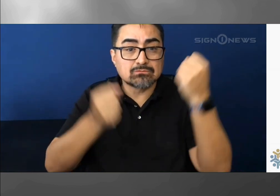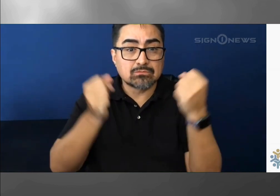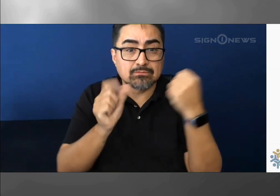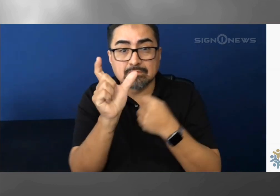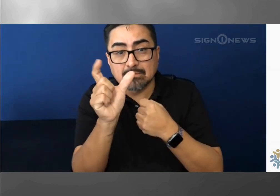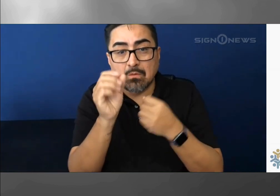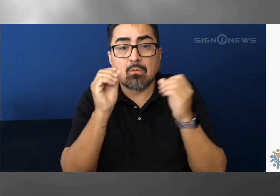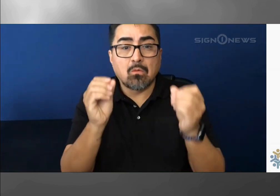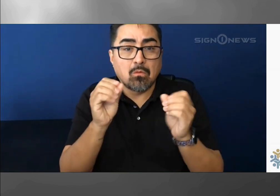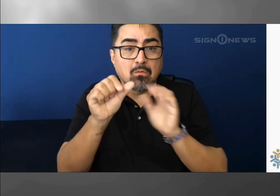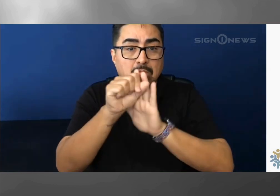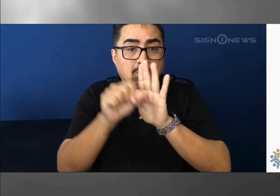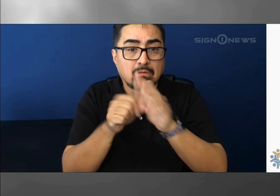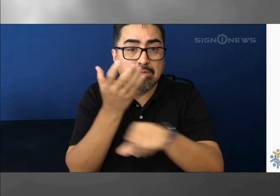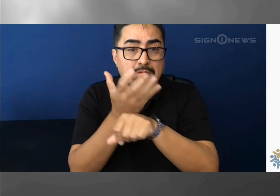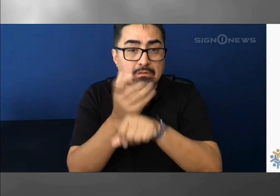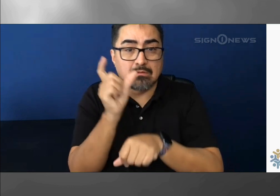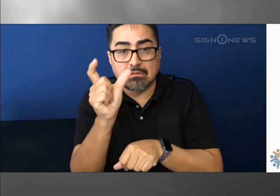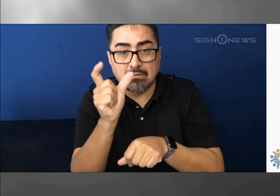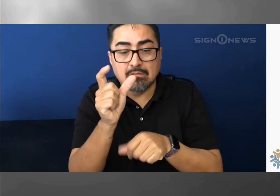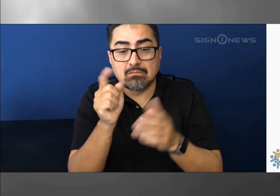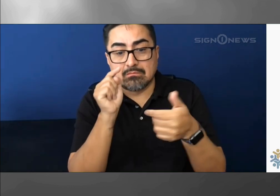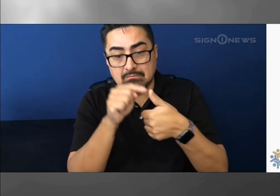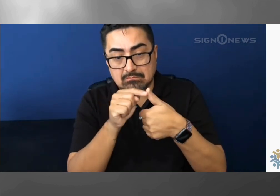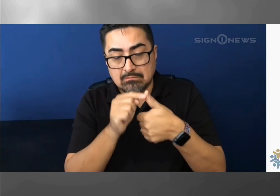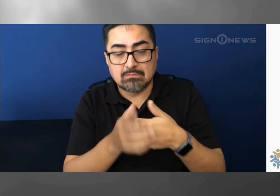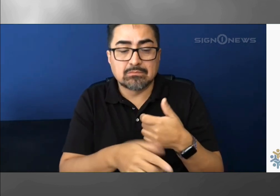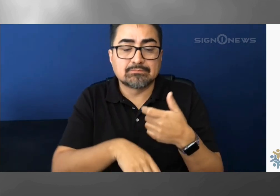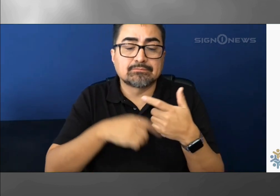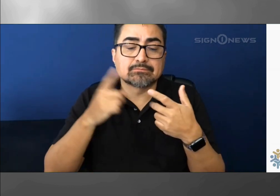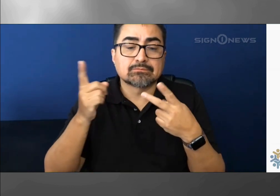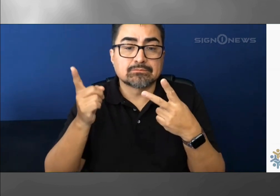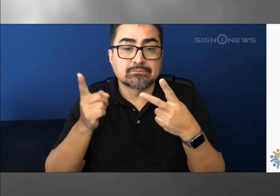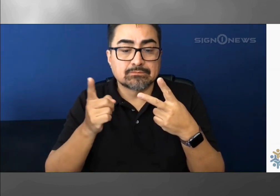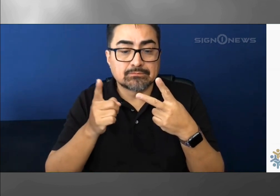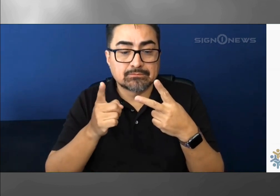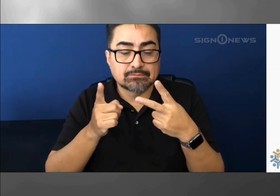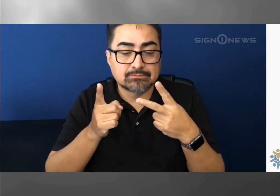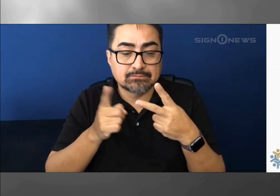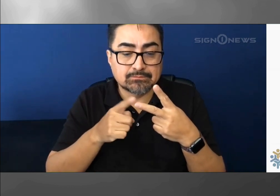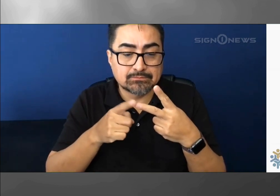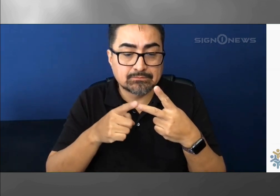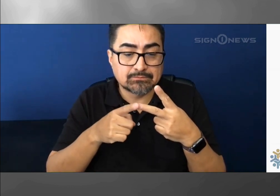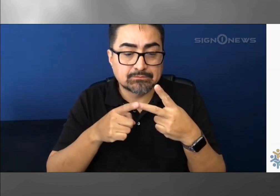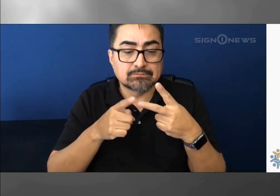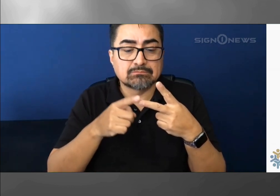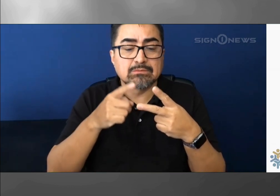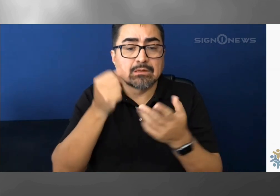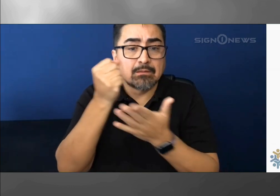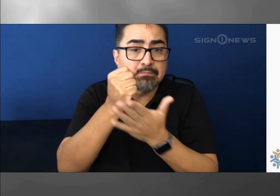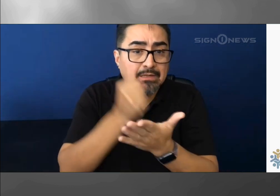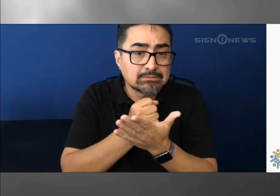Please get your mail, secure the receipt form, copy your ID,